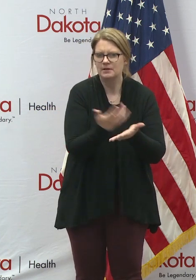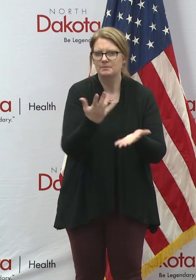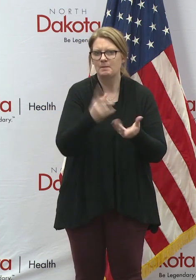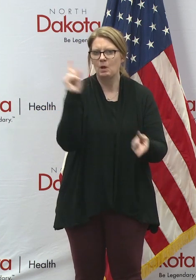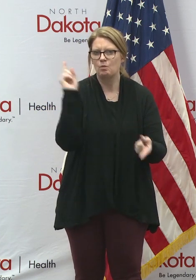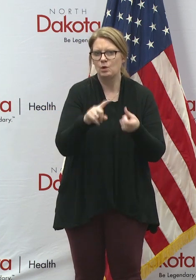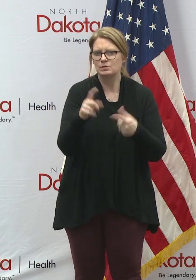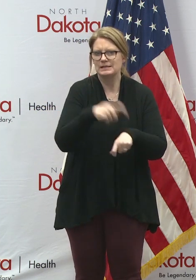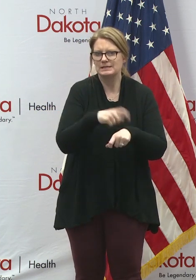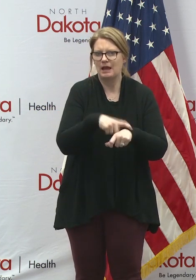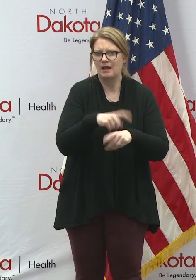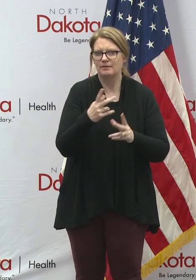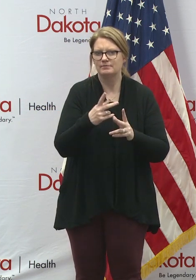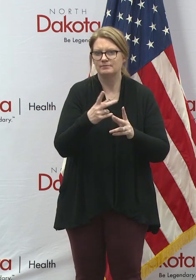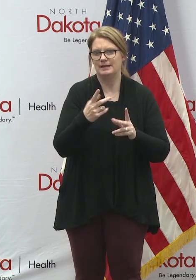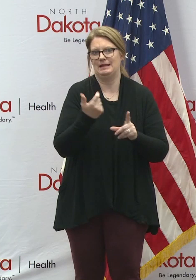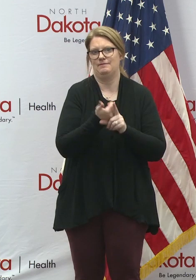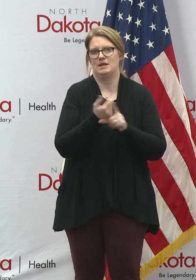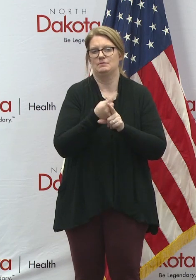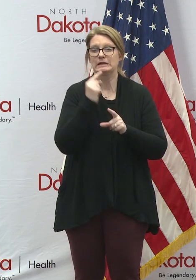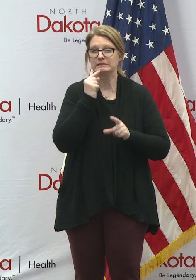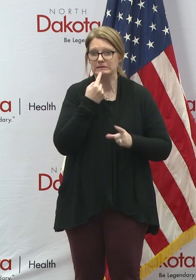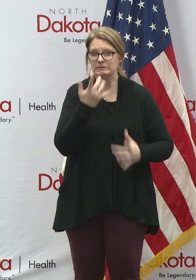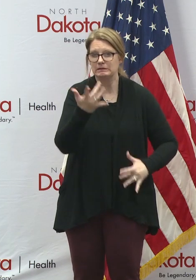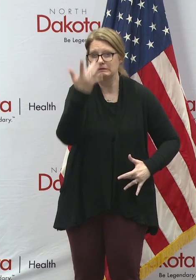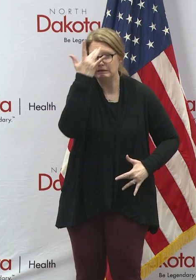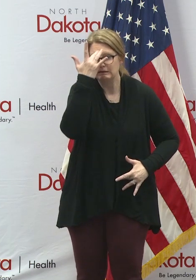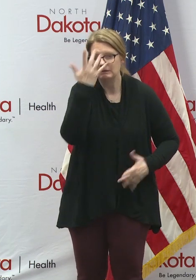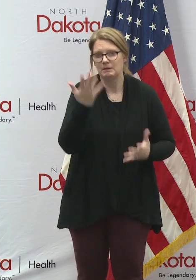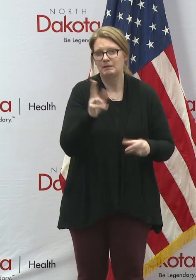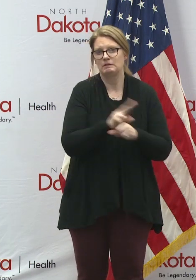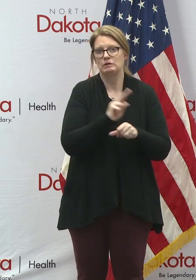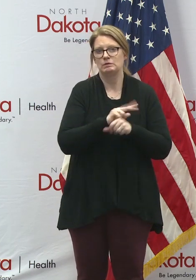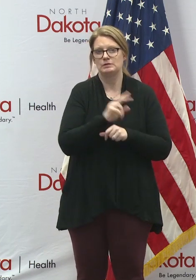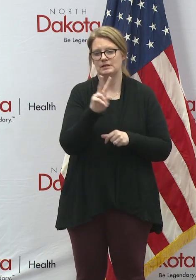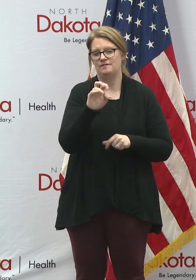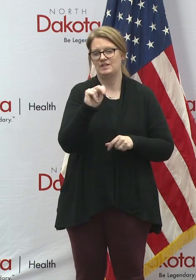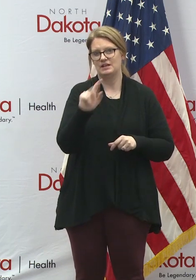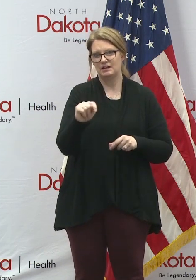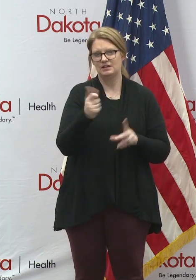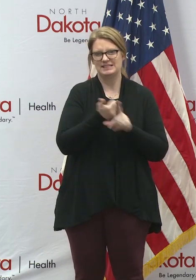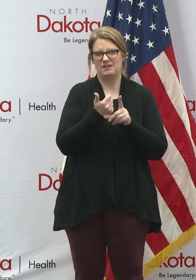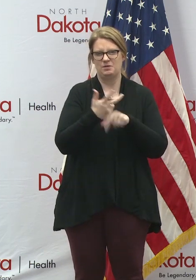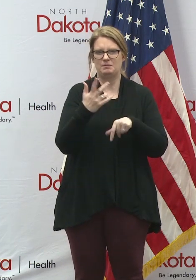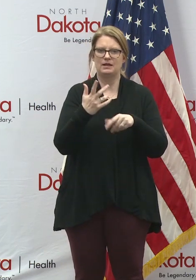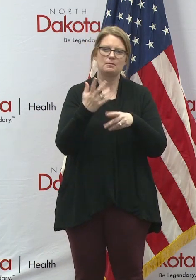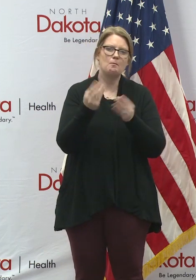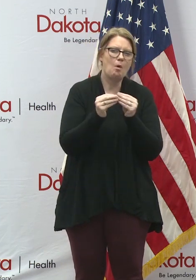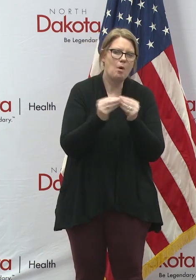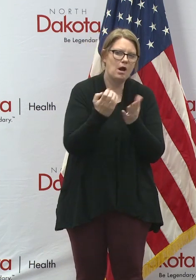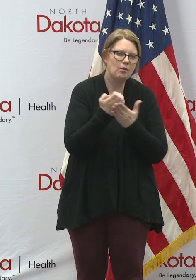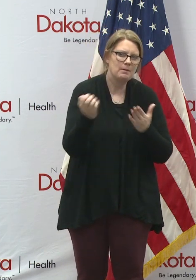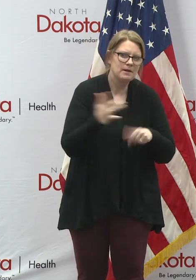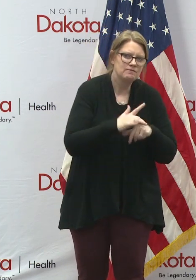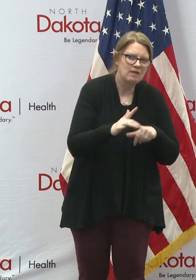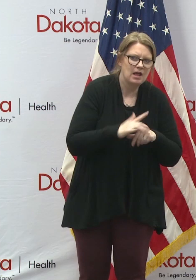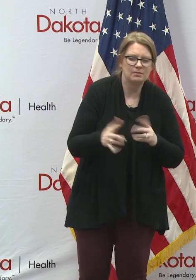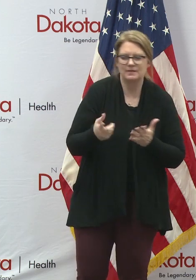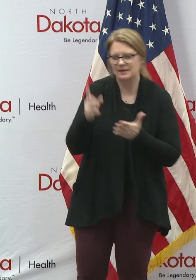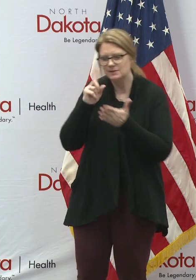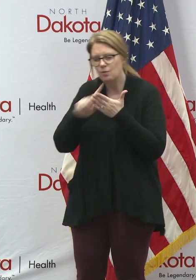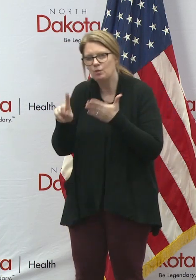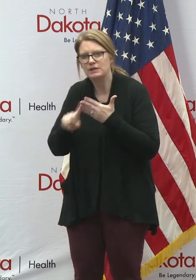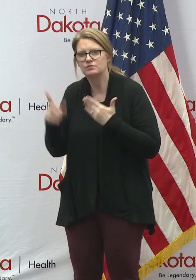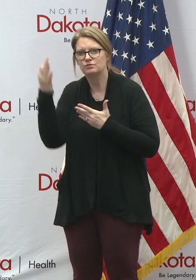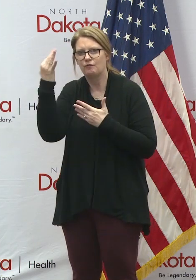amount of time that a person say that's critically ill may have to be on a ventilator, which would free up equipment. So there's a lot of interest in that. There are studies coming out of